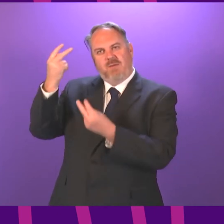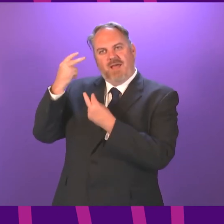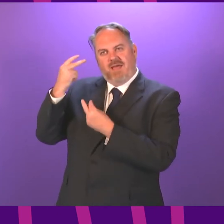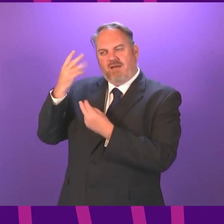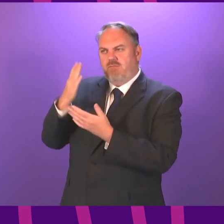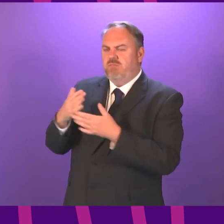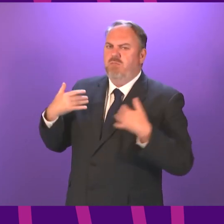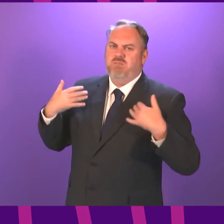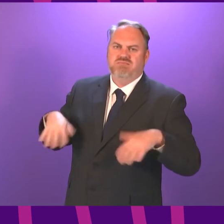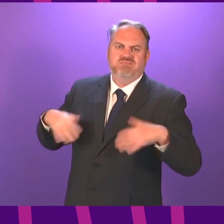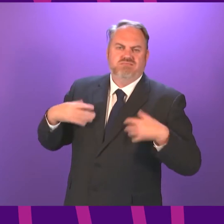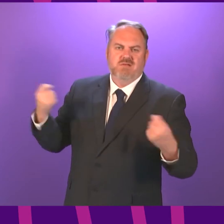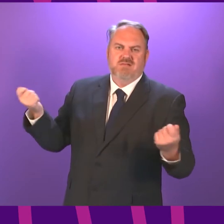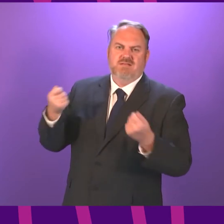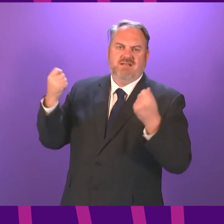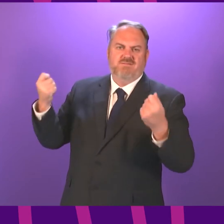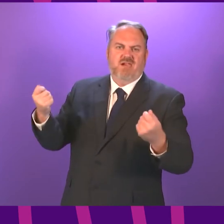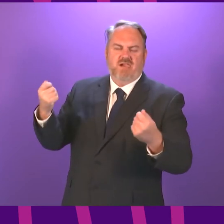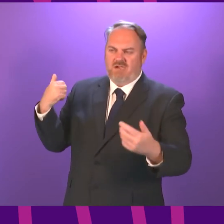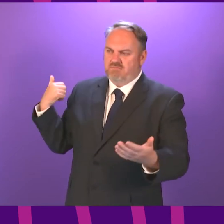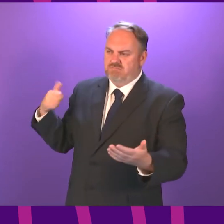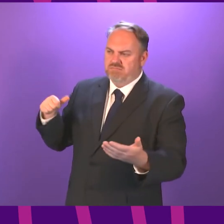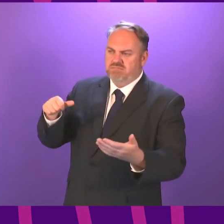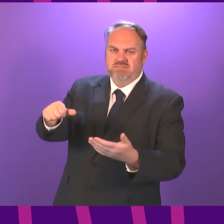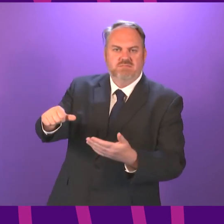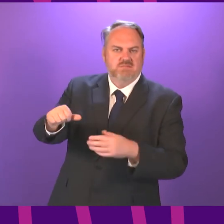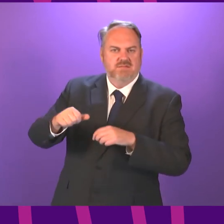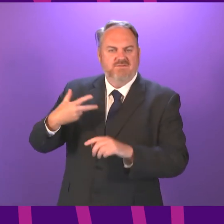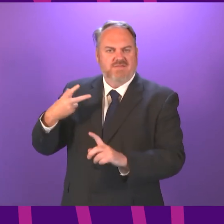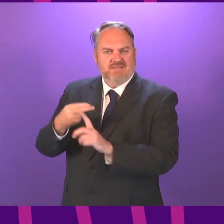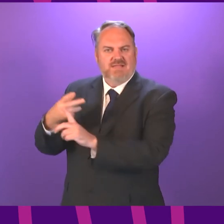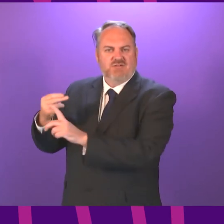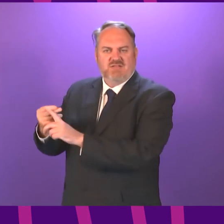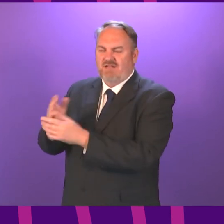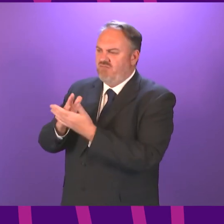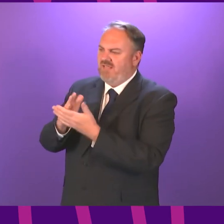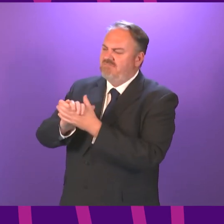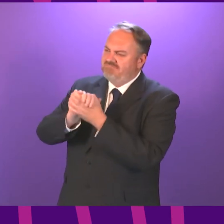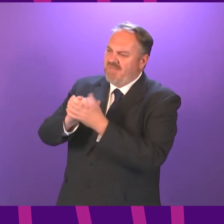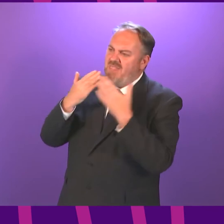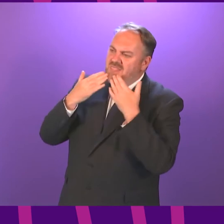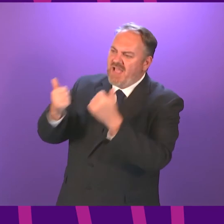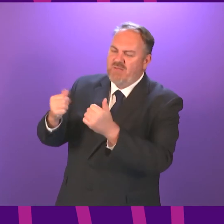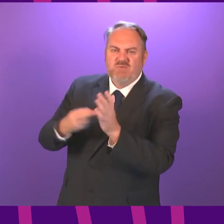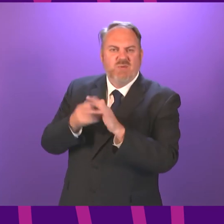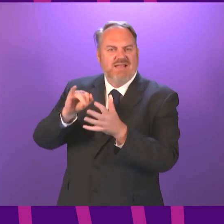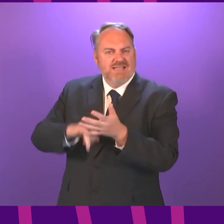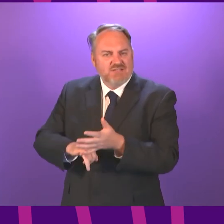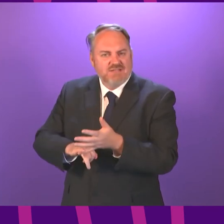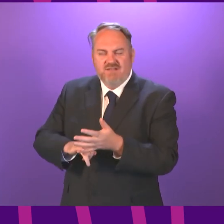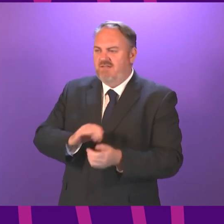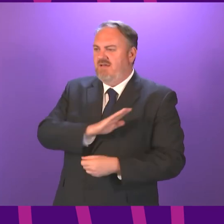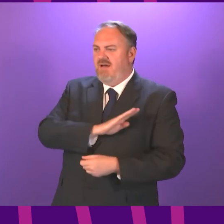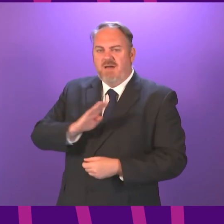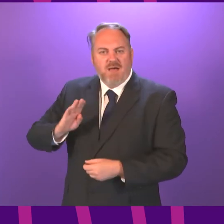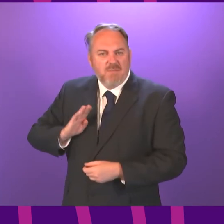success of the vaccination programme and express our thanks to the NHS, volunteers and the British Armed Forces